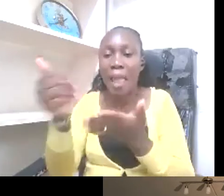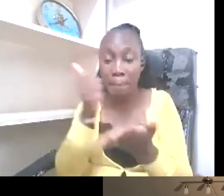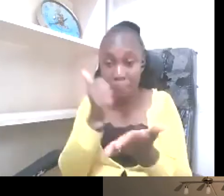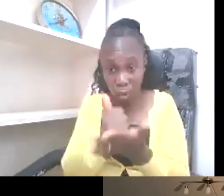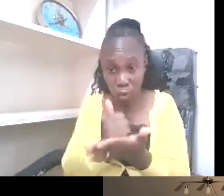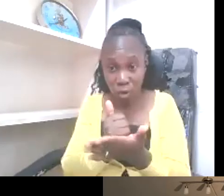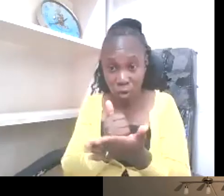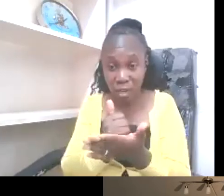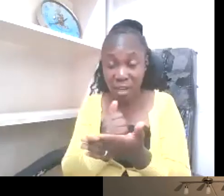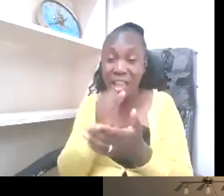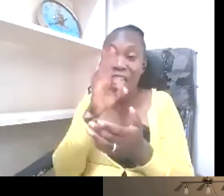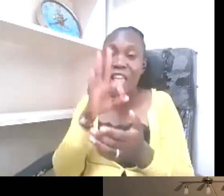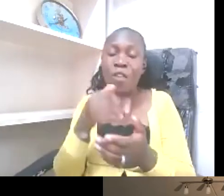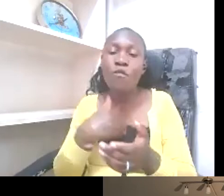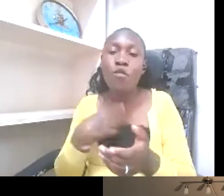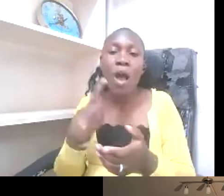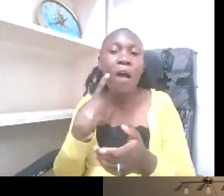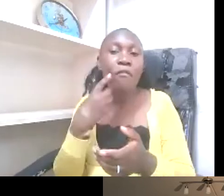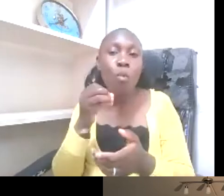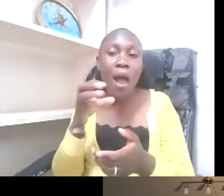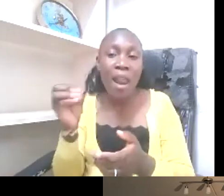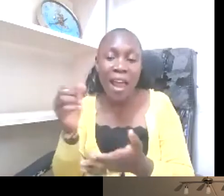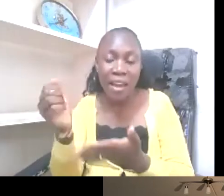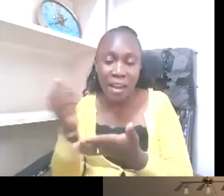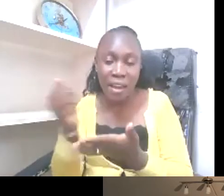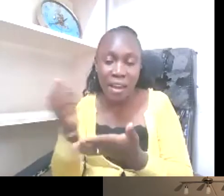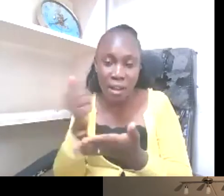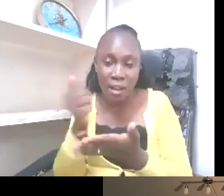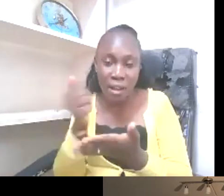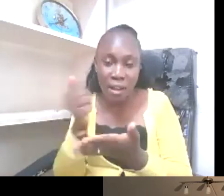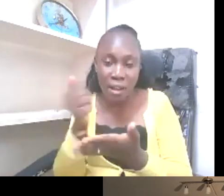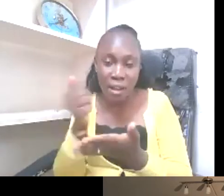need to be differently abled, but it's not clearly